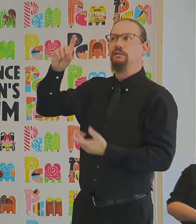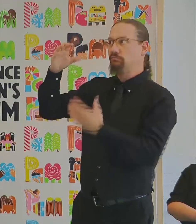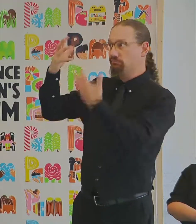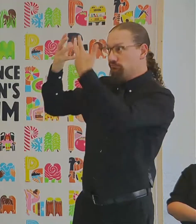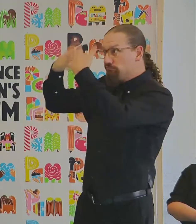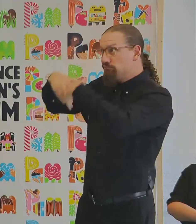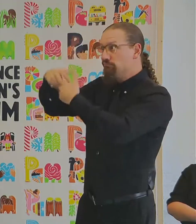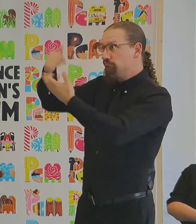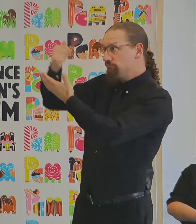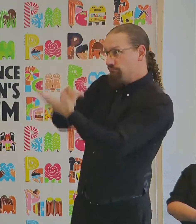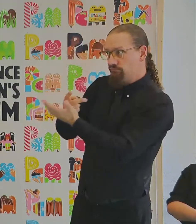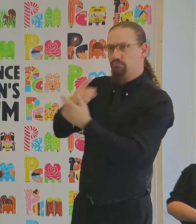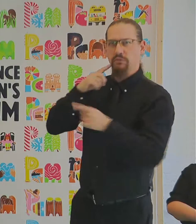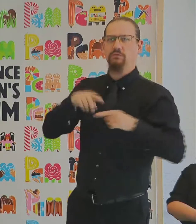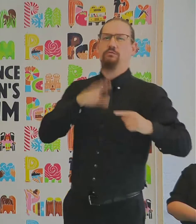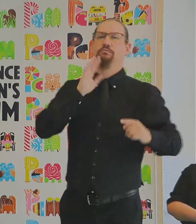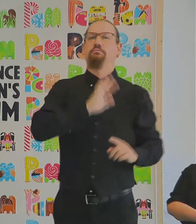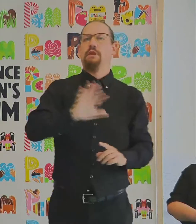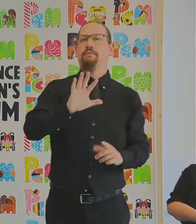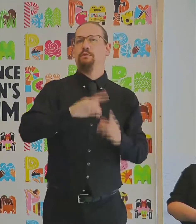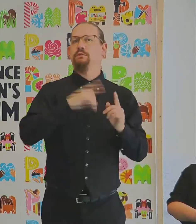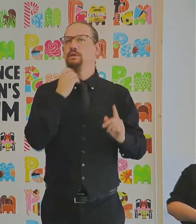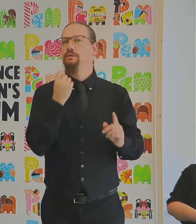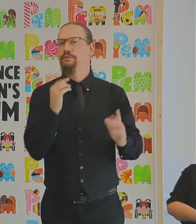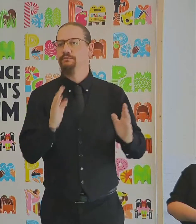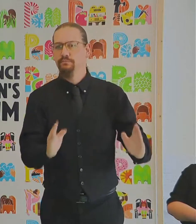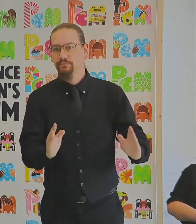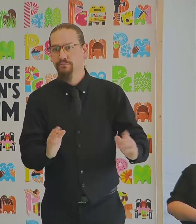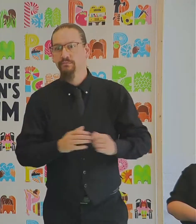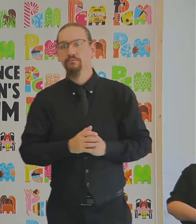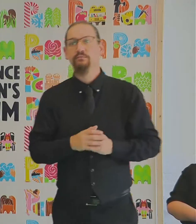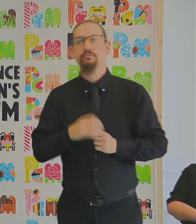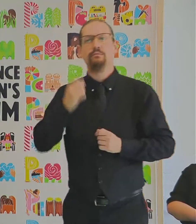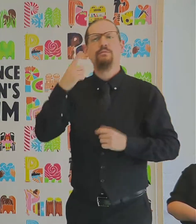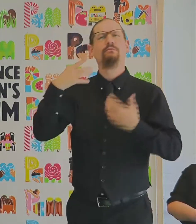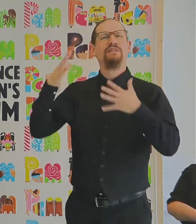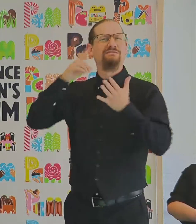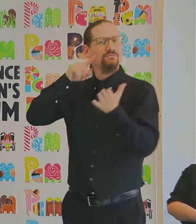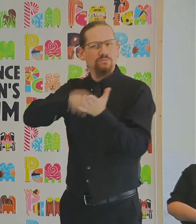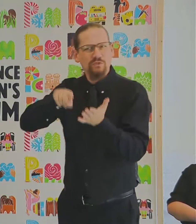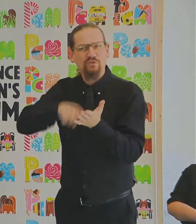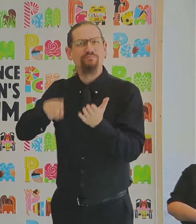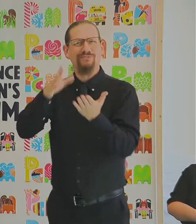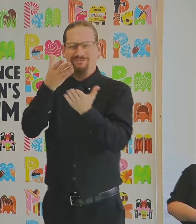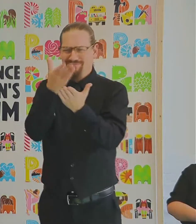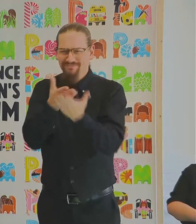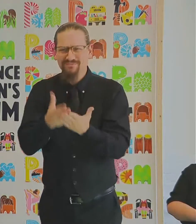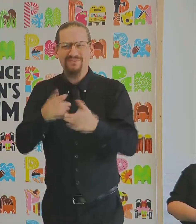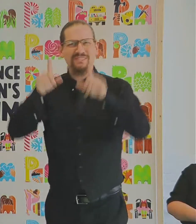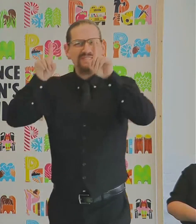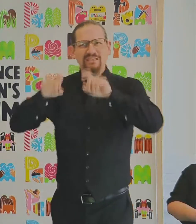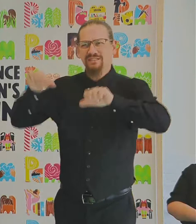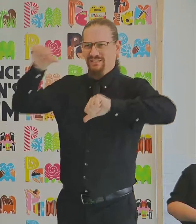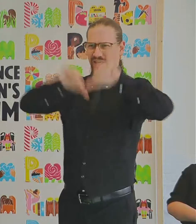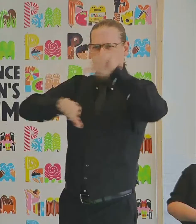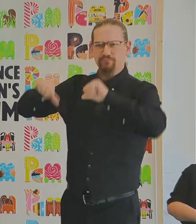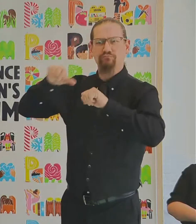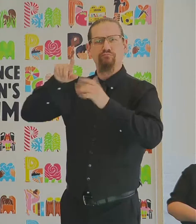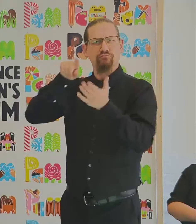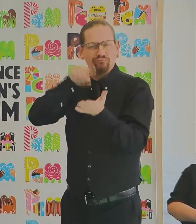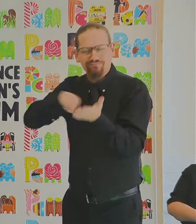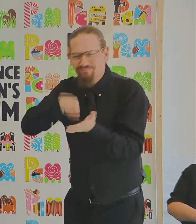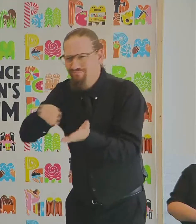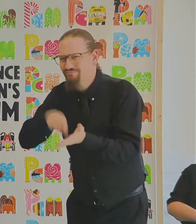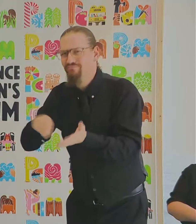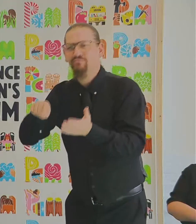vaccine has undergone rigorous vaccine trials and scientific review, as thorough and as precise as all the other standard pediatric